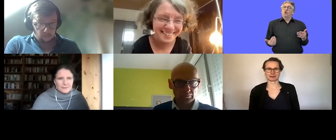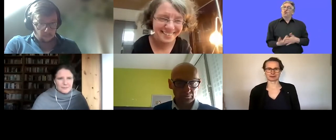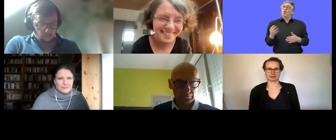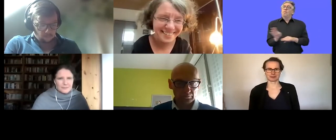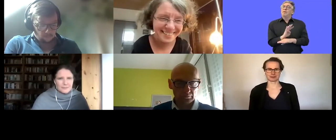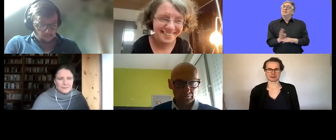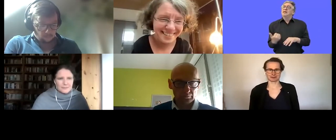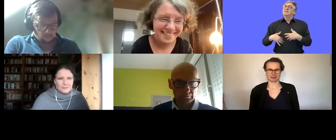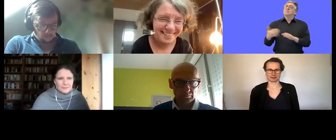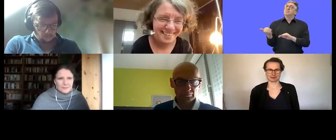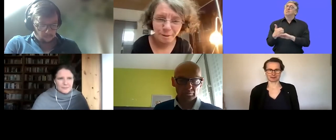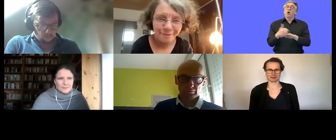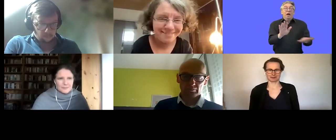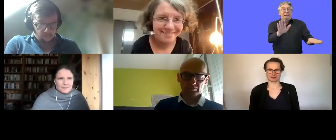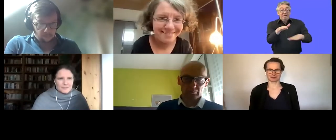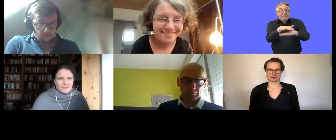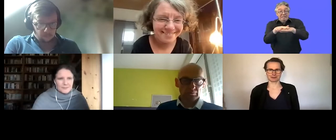i have to apologize